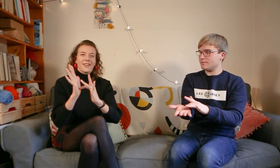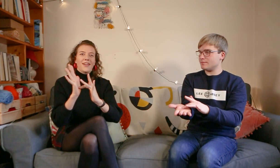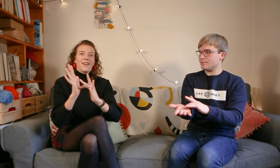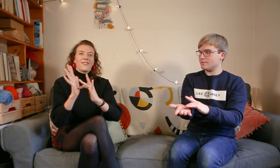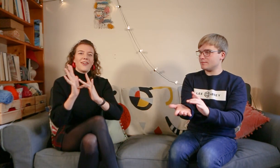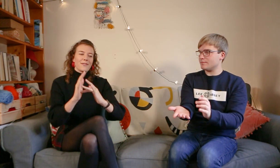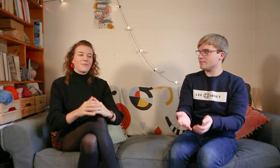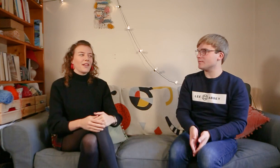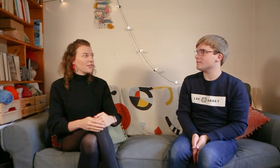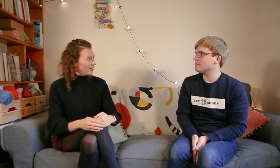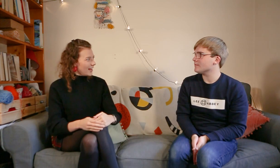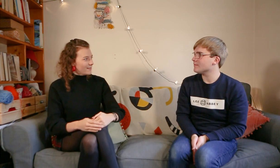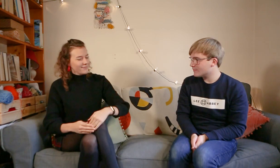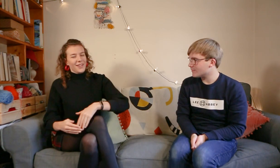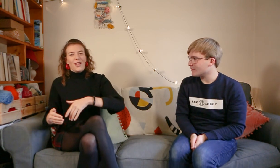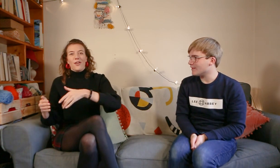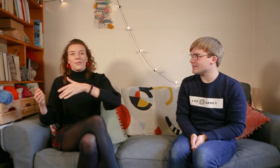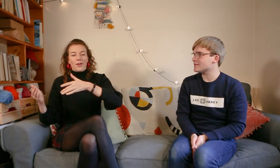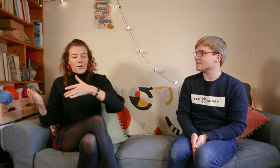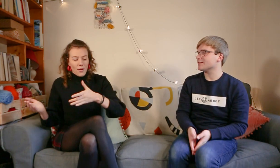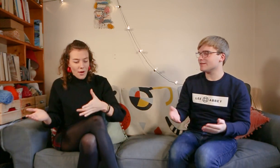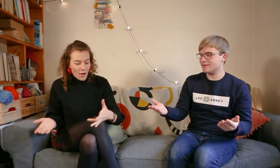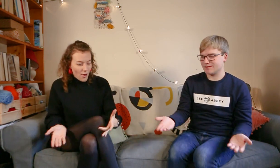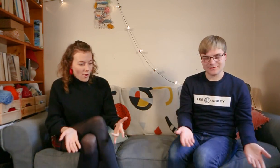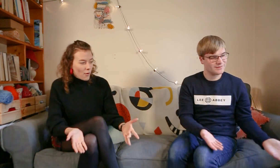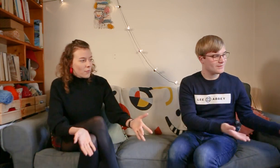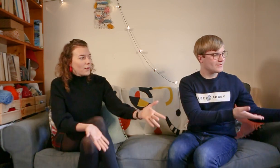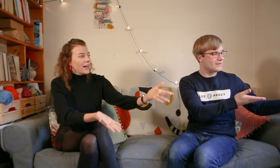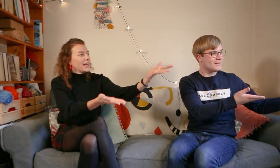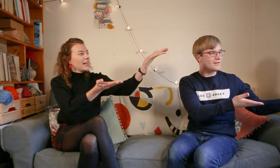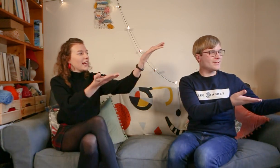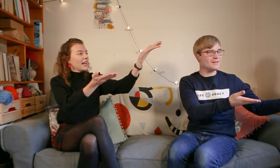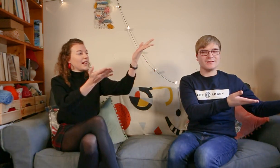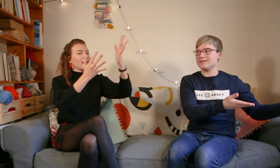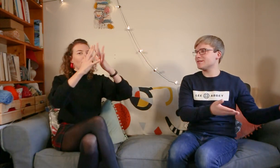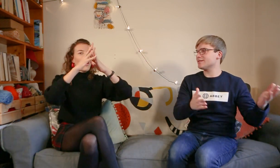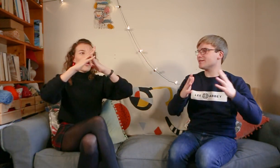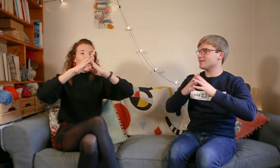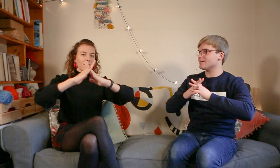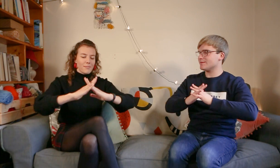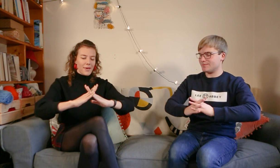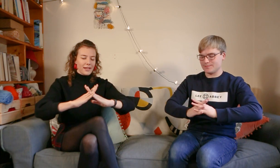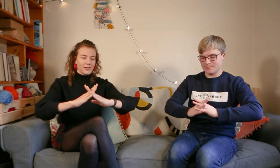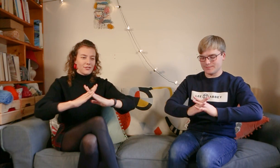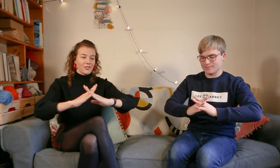Great. Again? Yes. we go away in a manger.